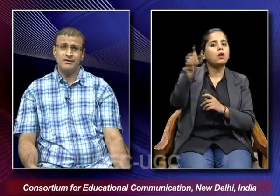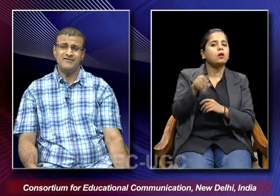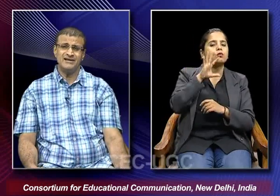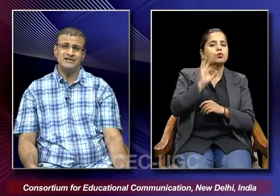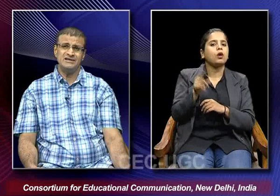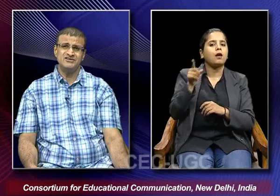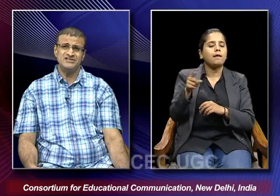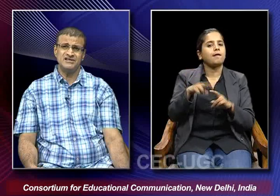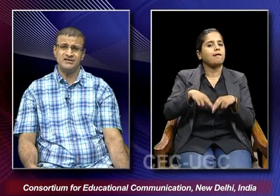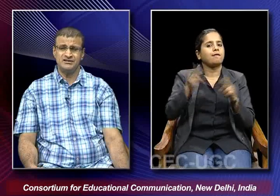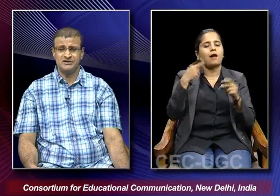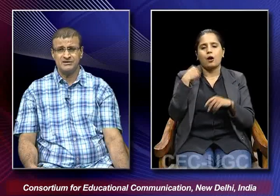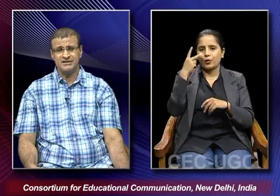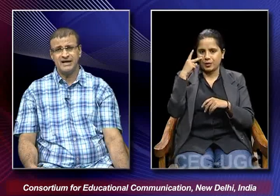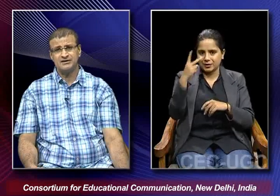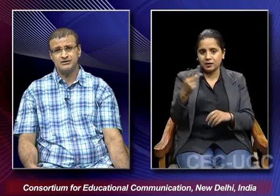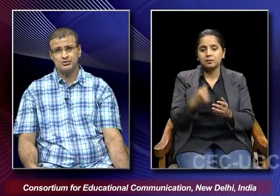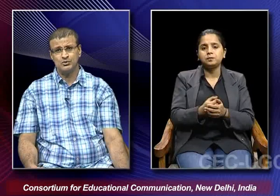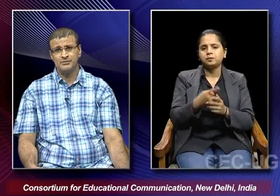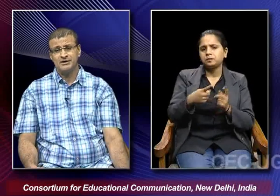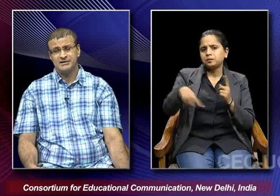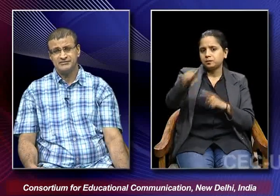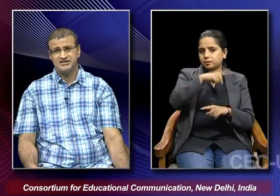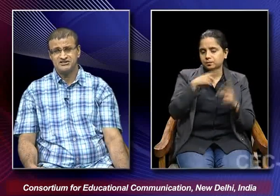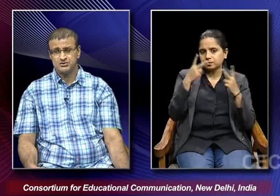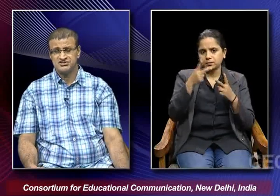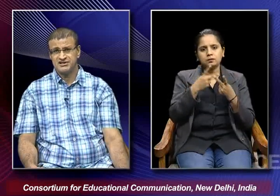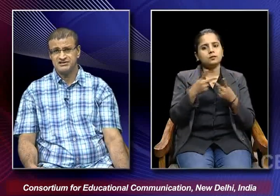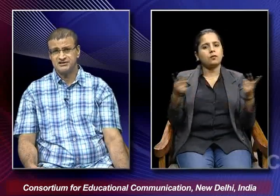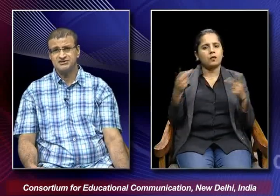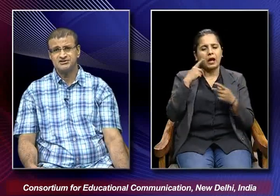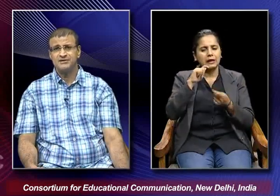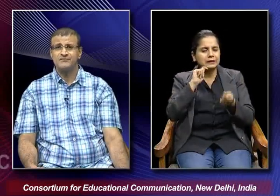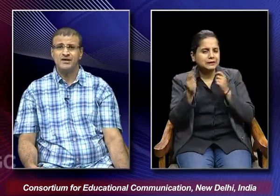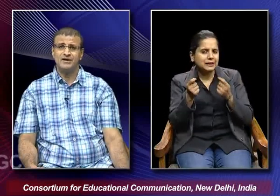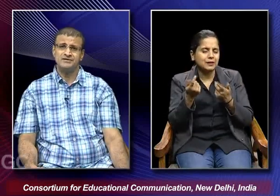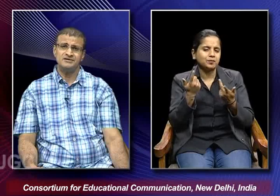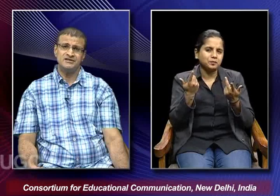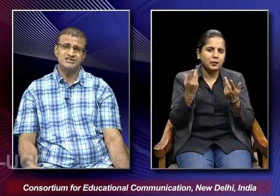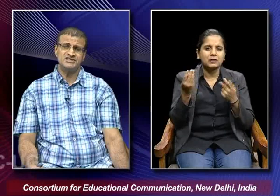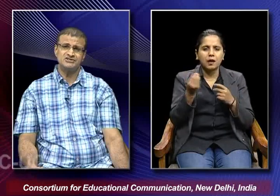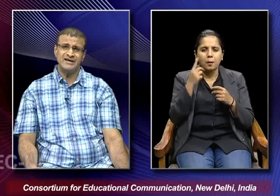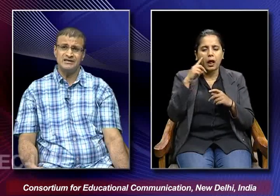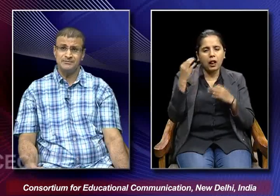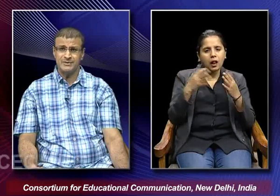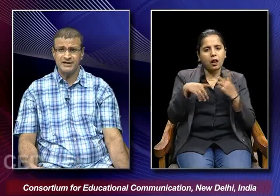finally we see that through the various twists and turns the teacher is finally implicated